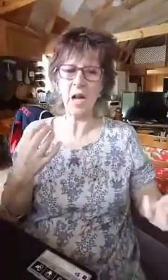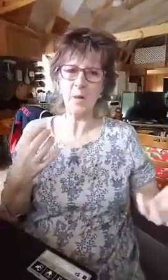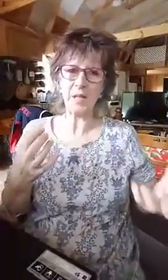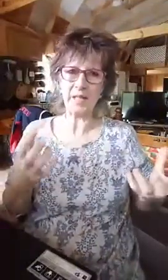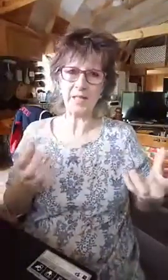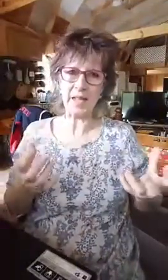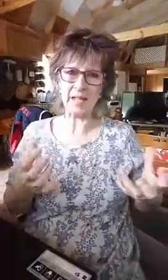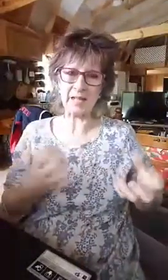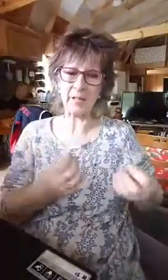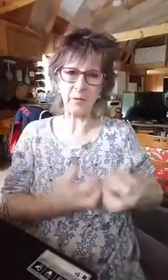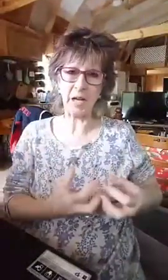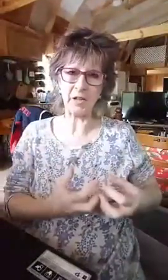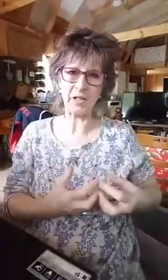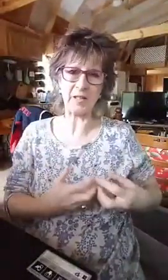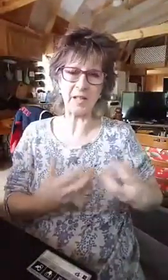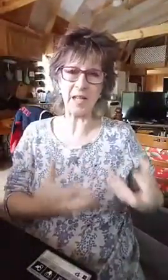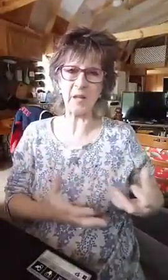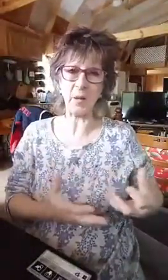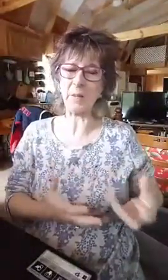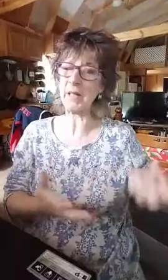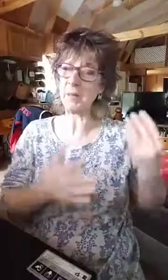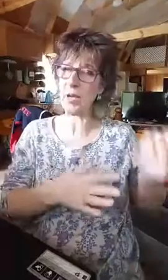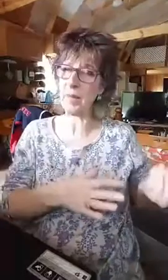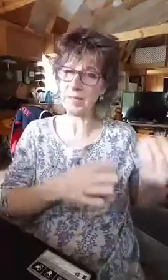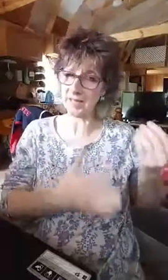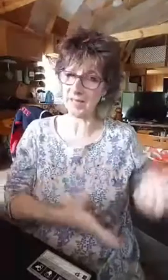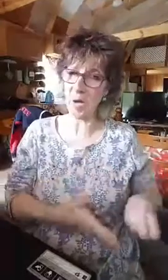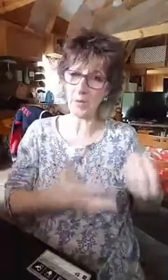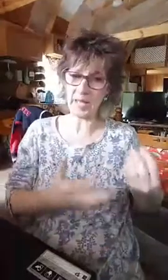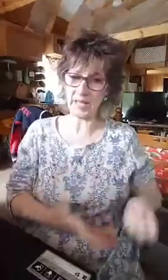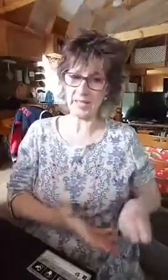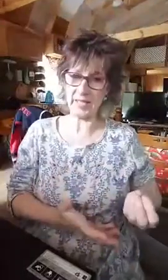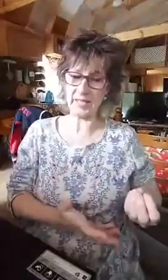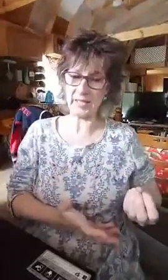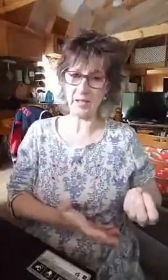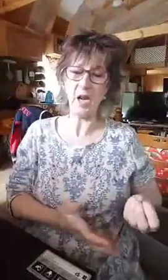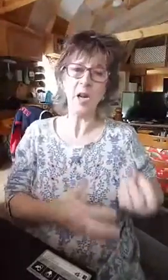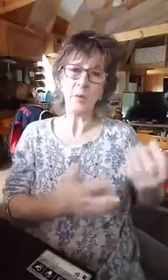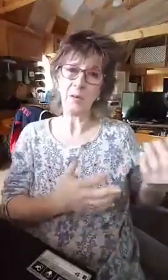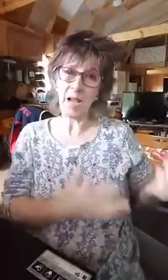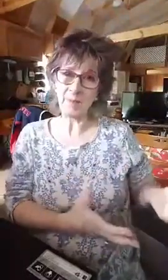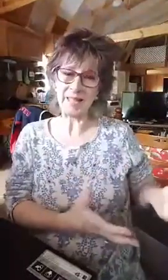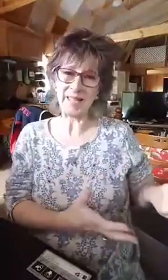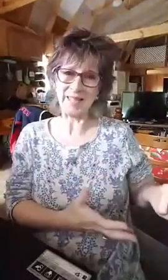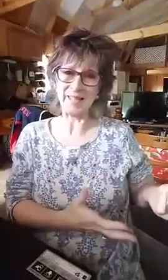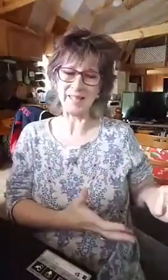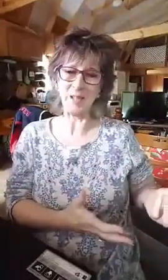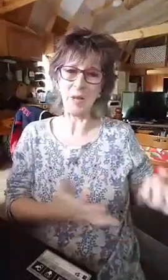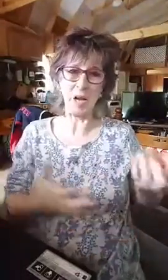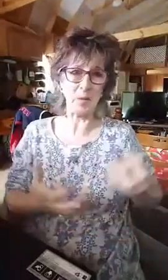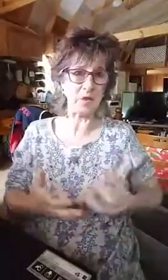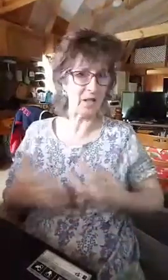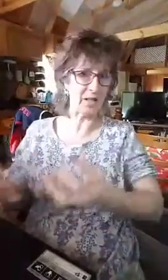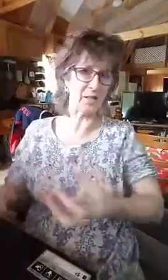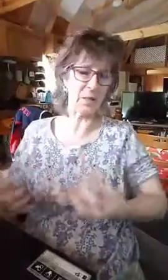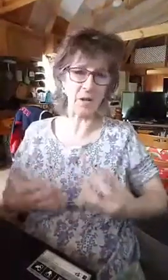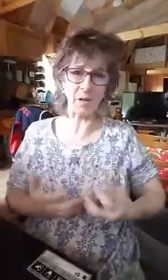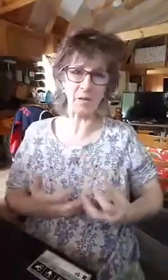because that is the flesh and it's going to get in the way because perhaps that's not what that kid needs to hear. Perhaps that kid needs to hear about how much God loves them, how valuable